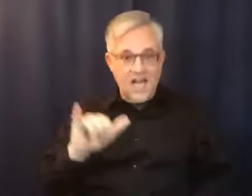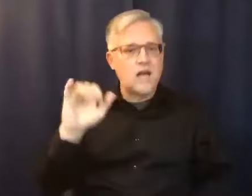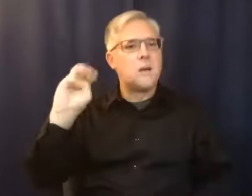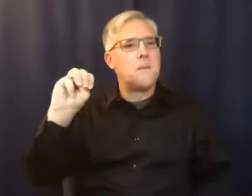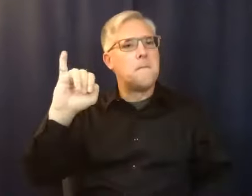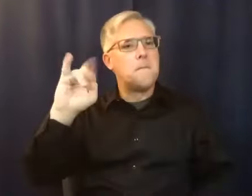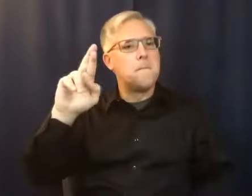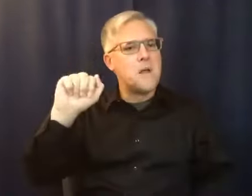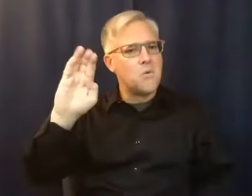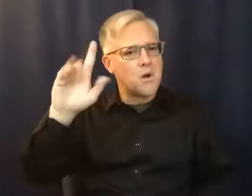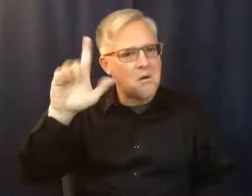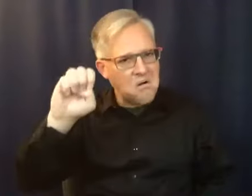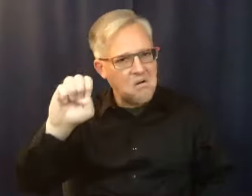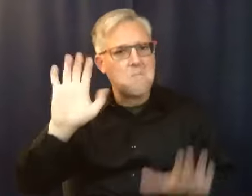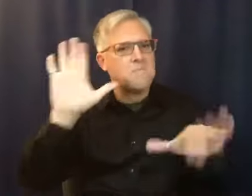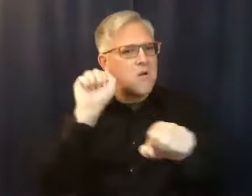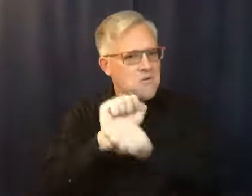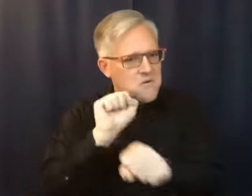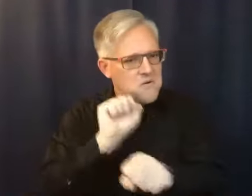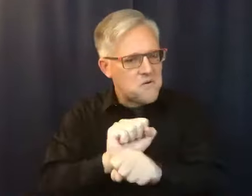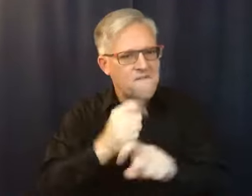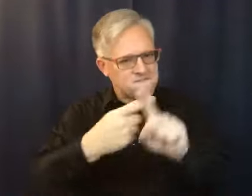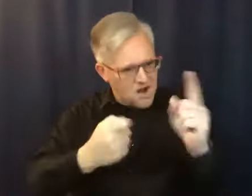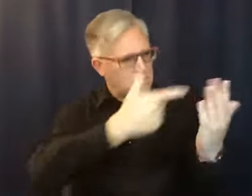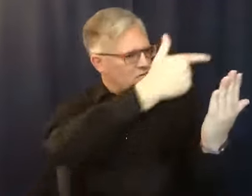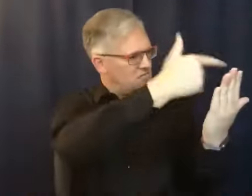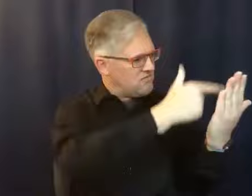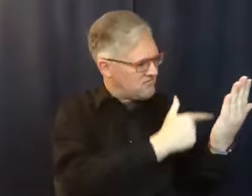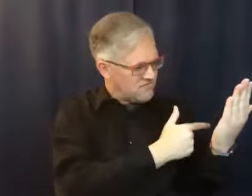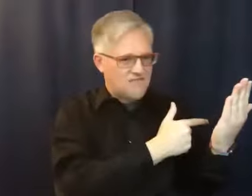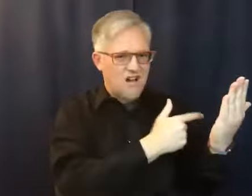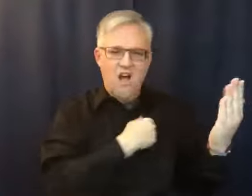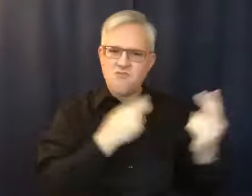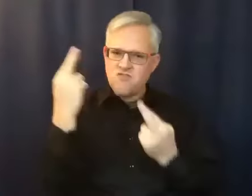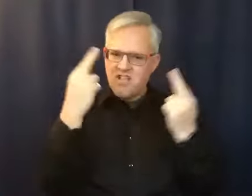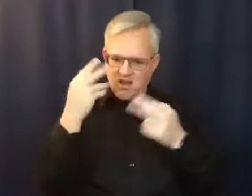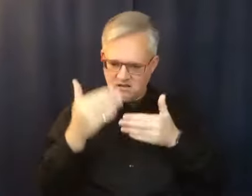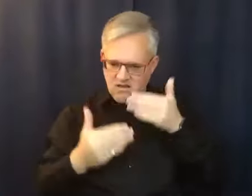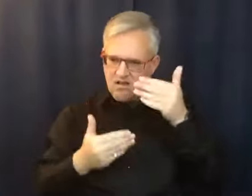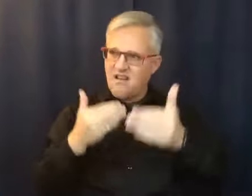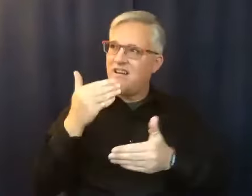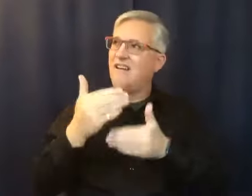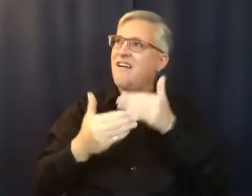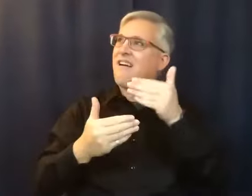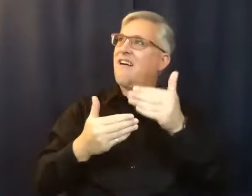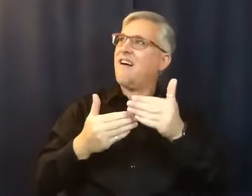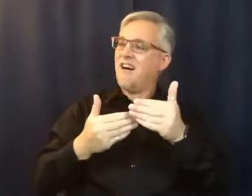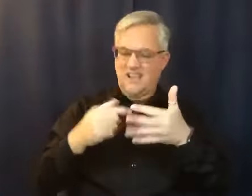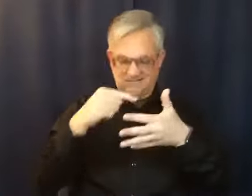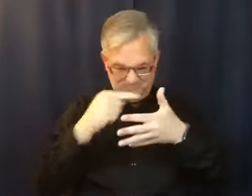time would lift those things that blocked my relationship with him. And then blocking my relationship with him, they opened